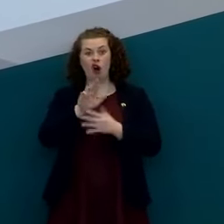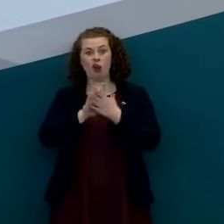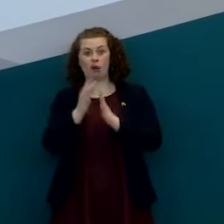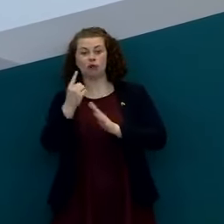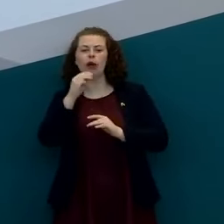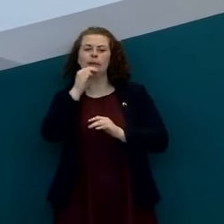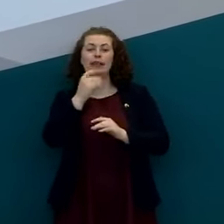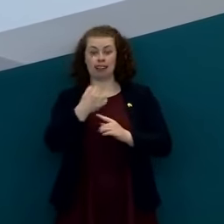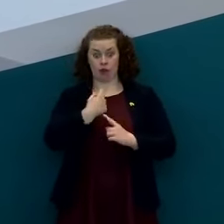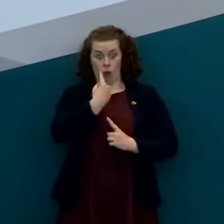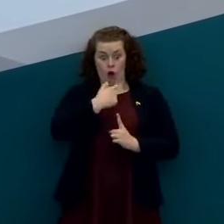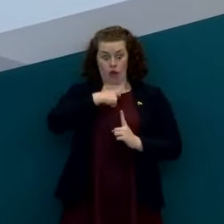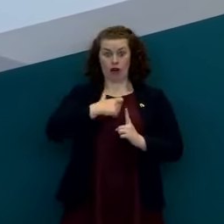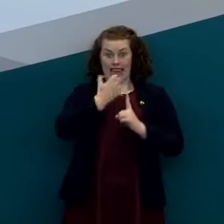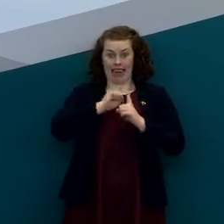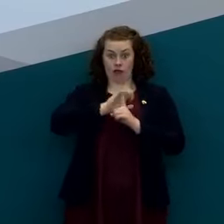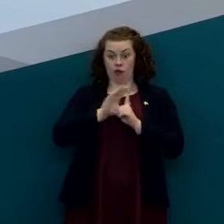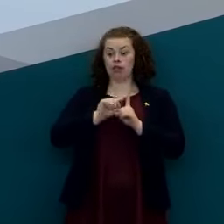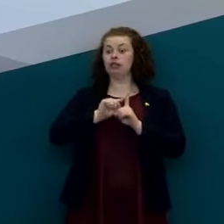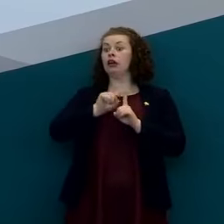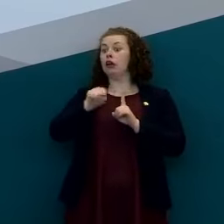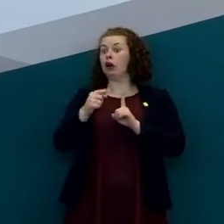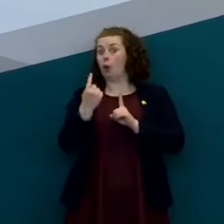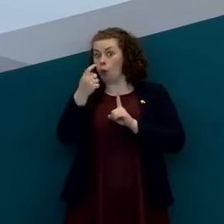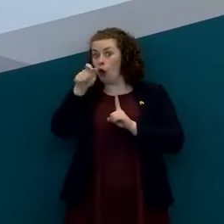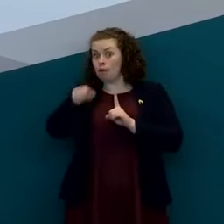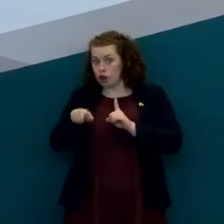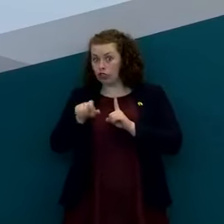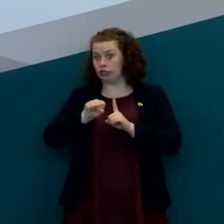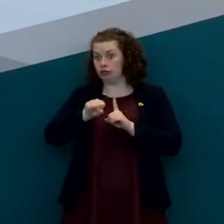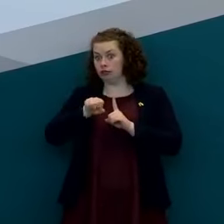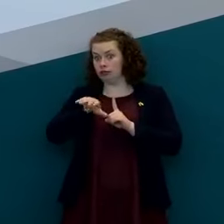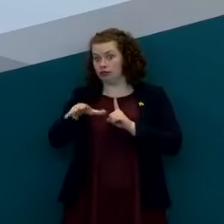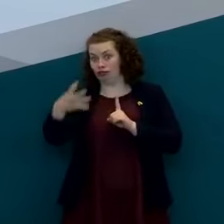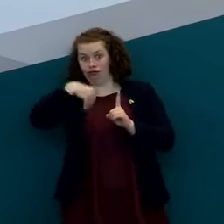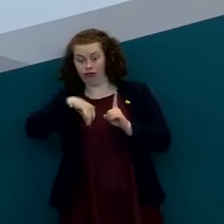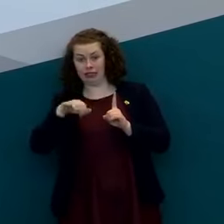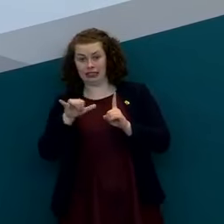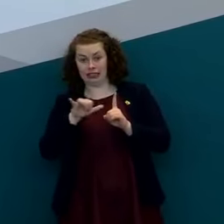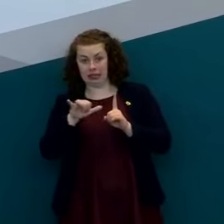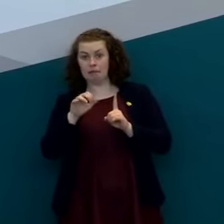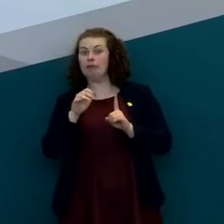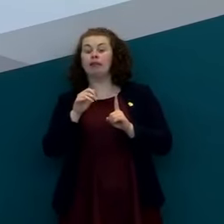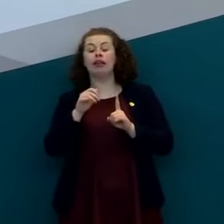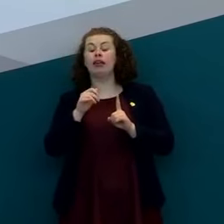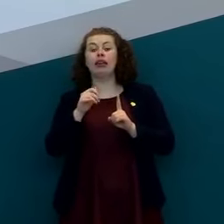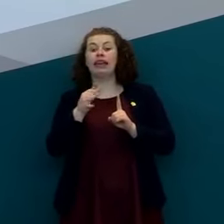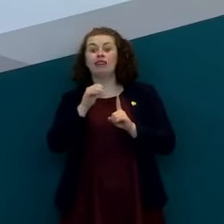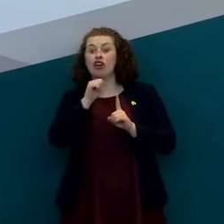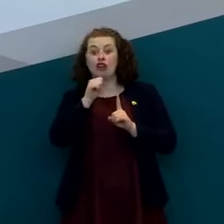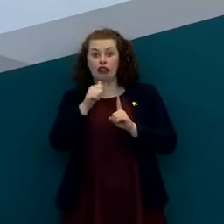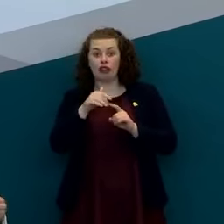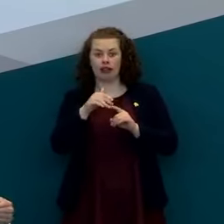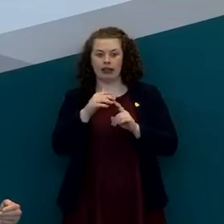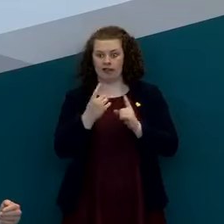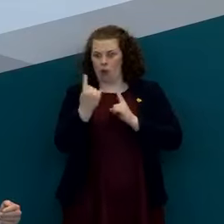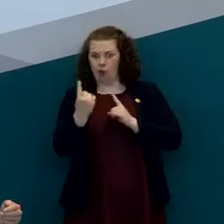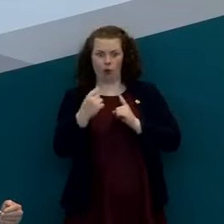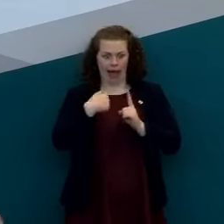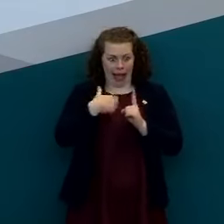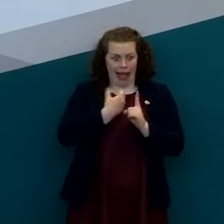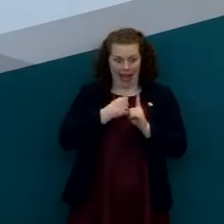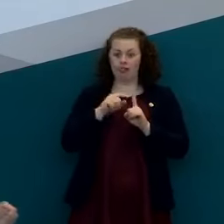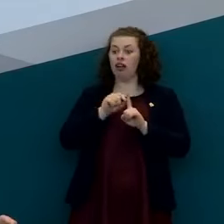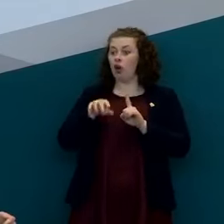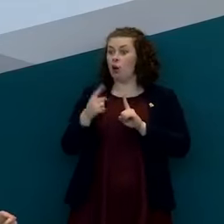is that the number of new cases per day doesn't increase at all that every every person infects one other person